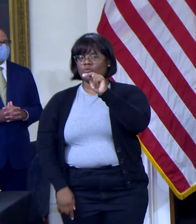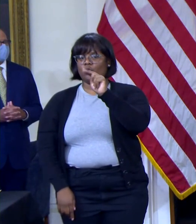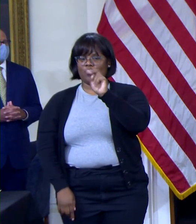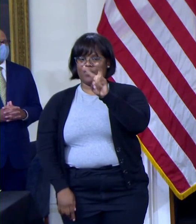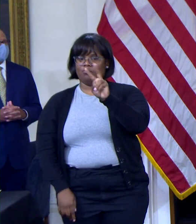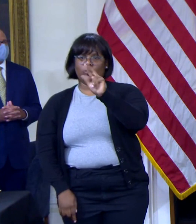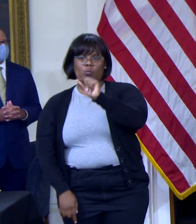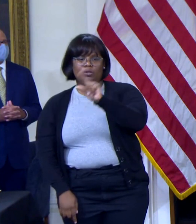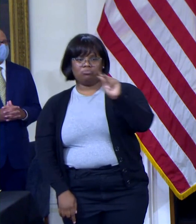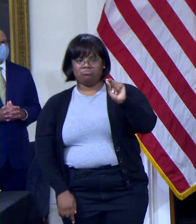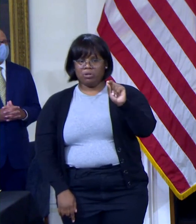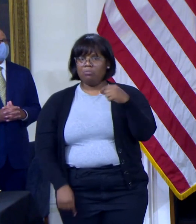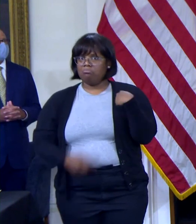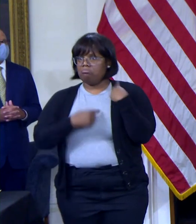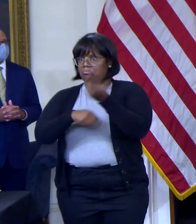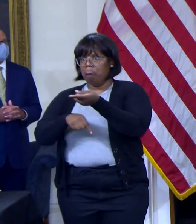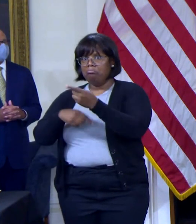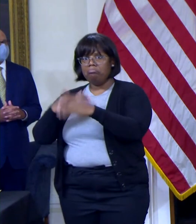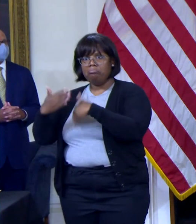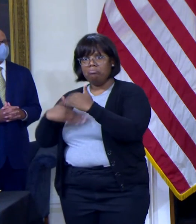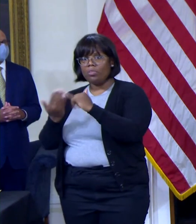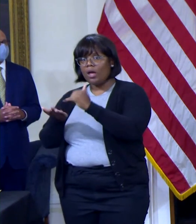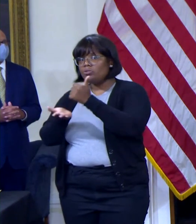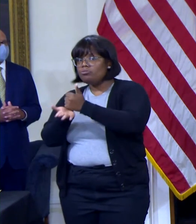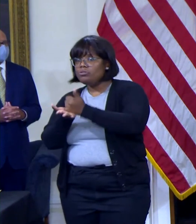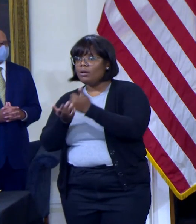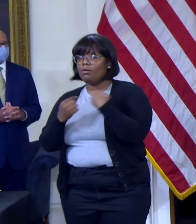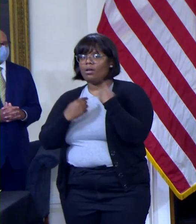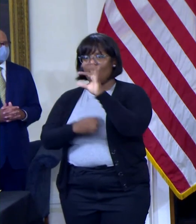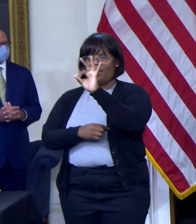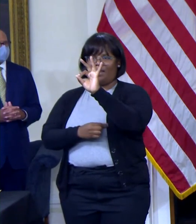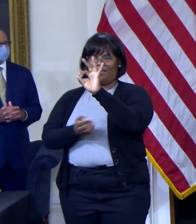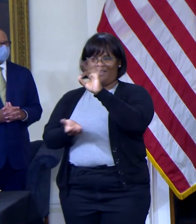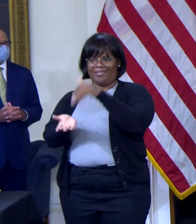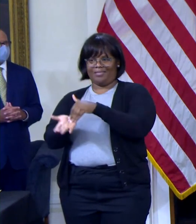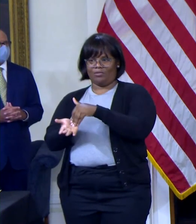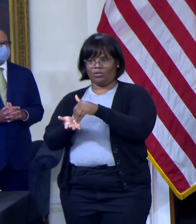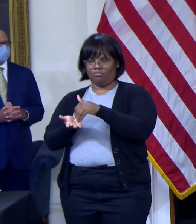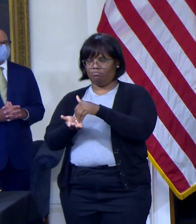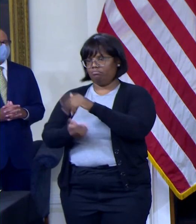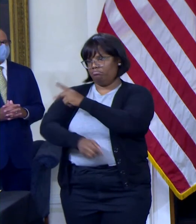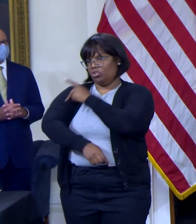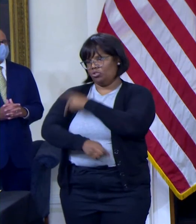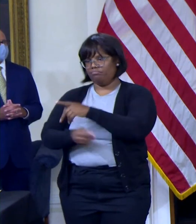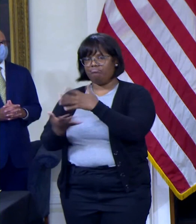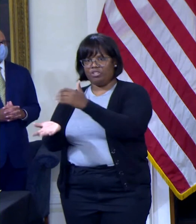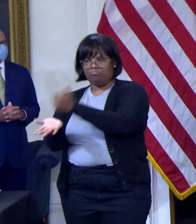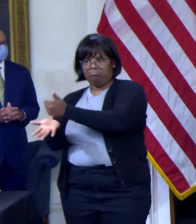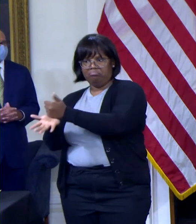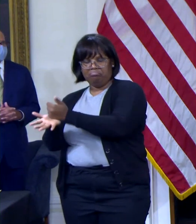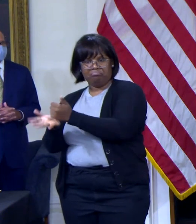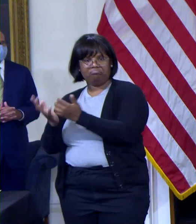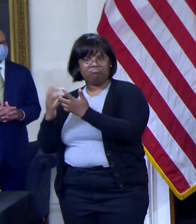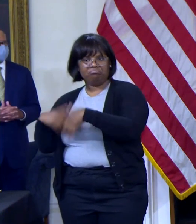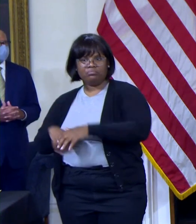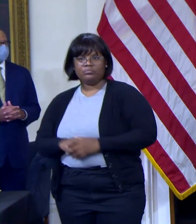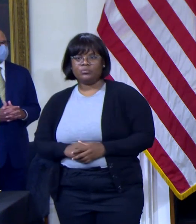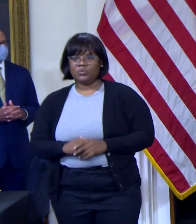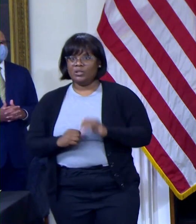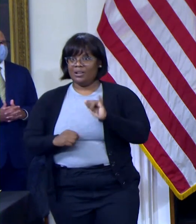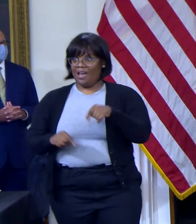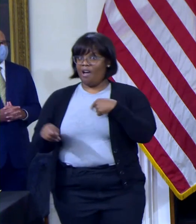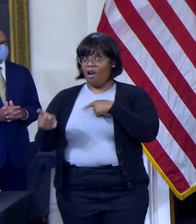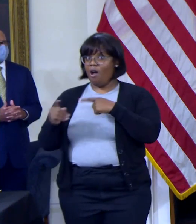and treated over 9,200 patients to date. And with that, have avoided perhaps 450 or more hospitalizations and avoided